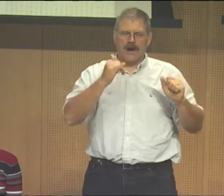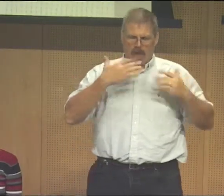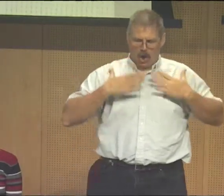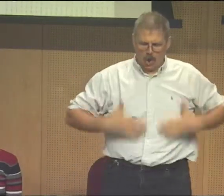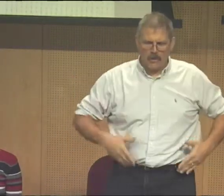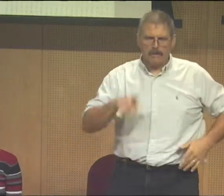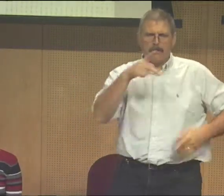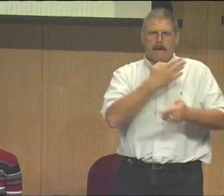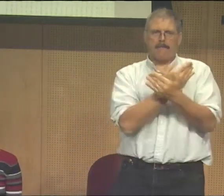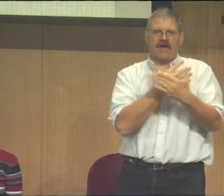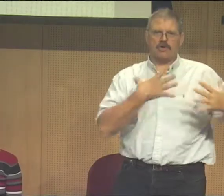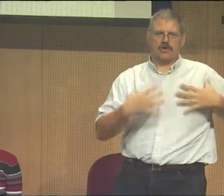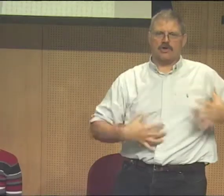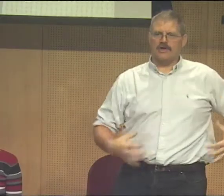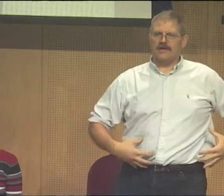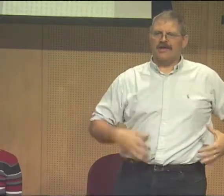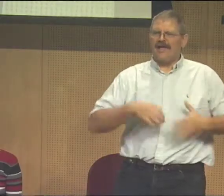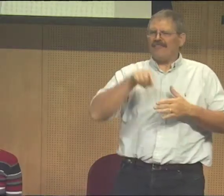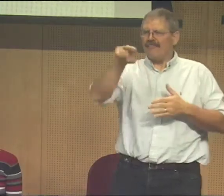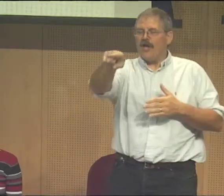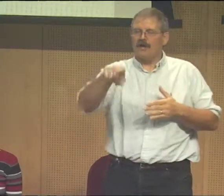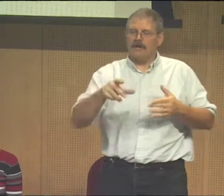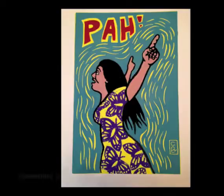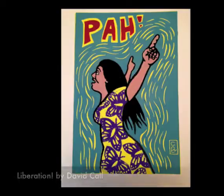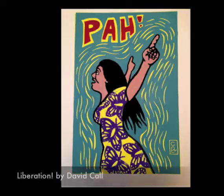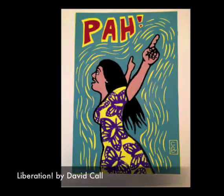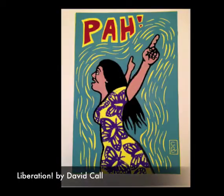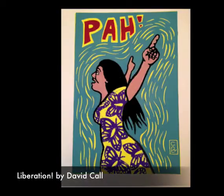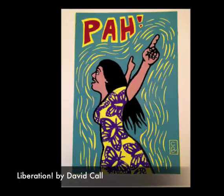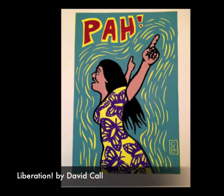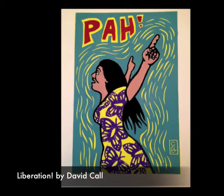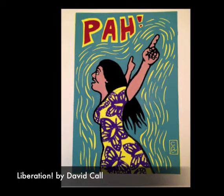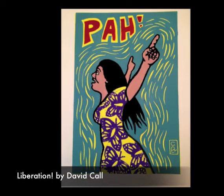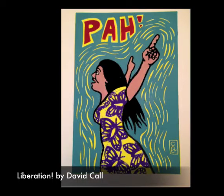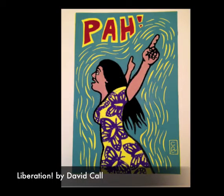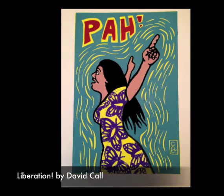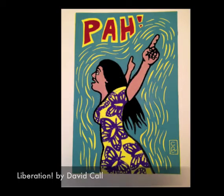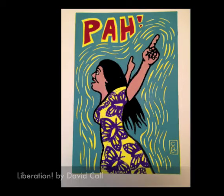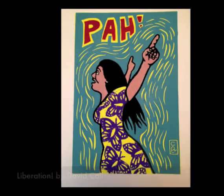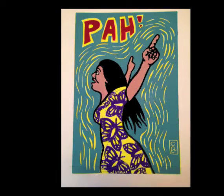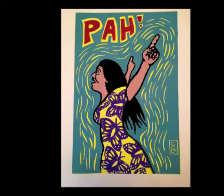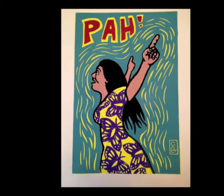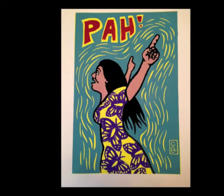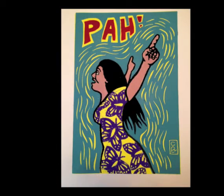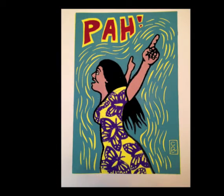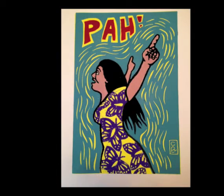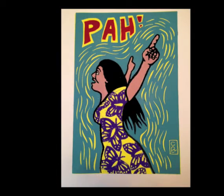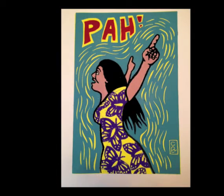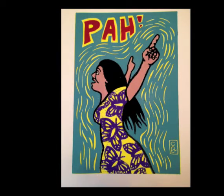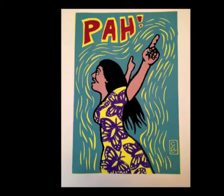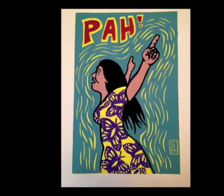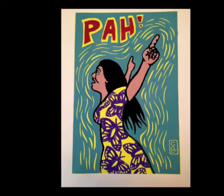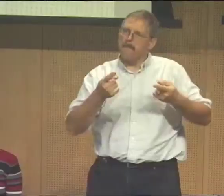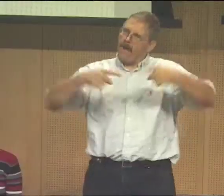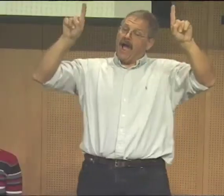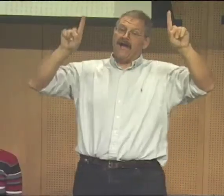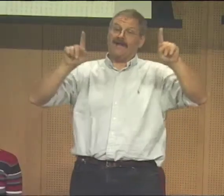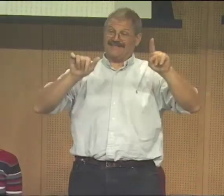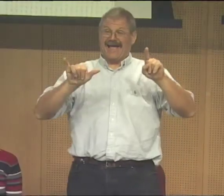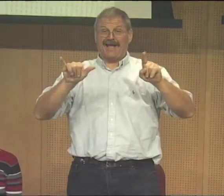There's another one I've created that has that with a lot of colors in it, and that's